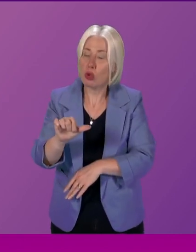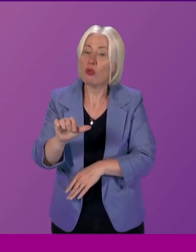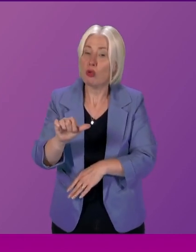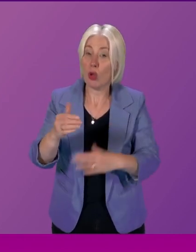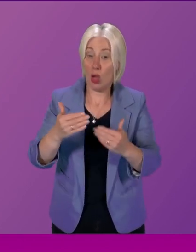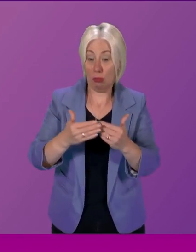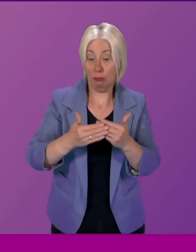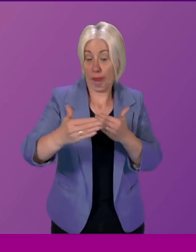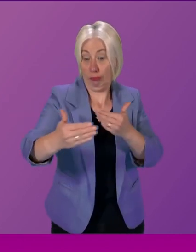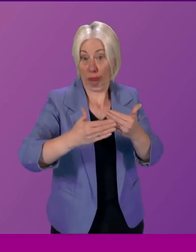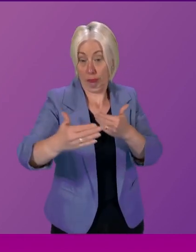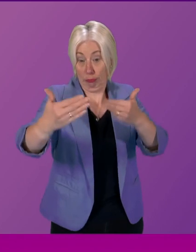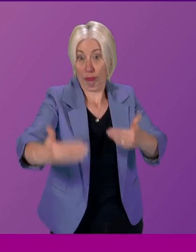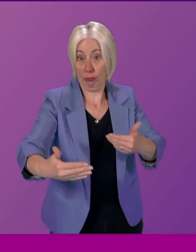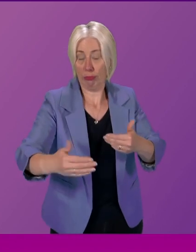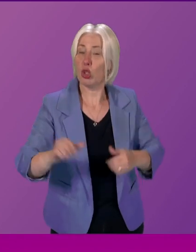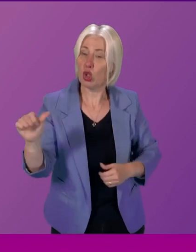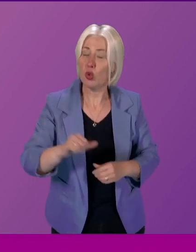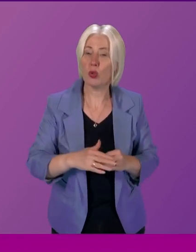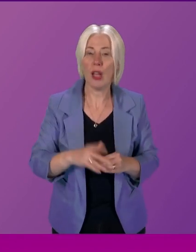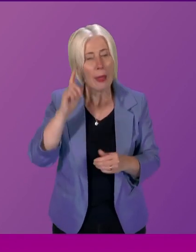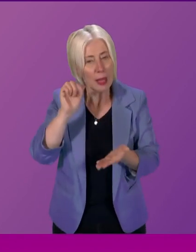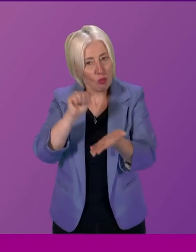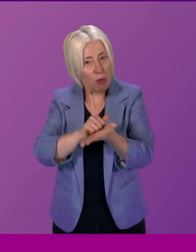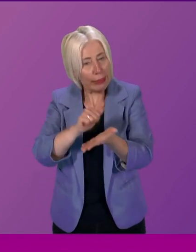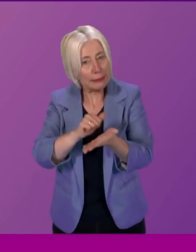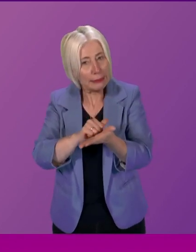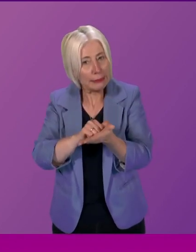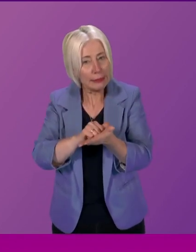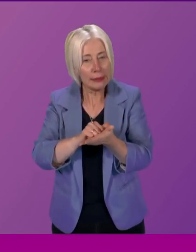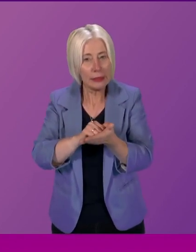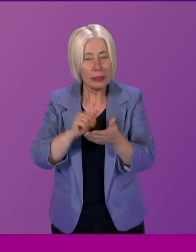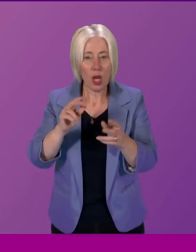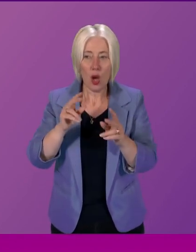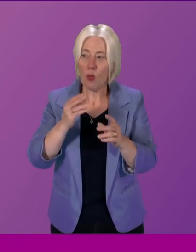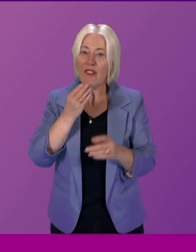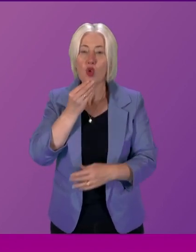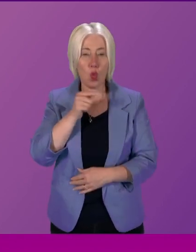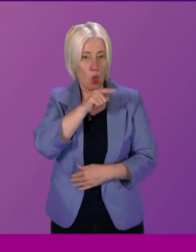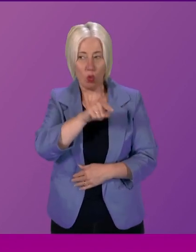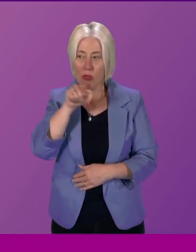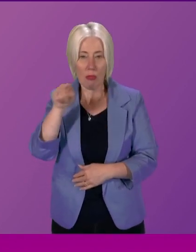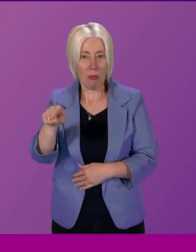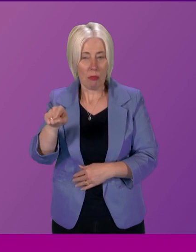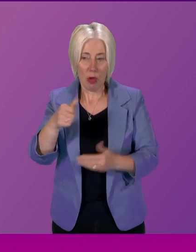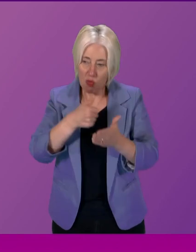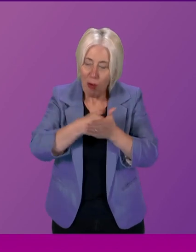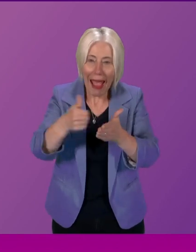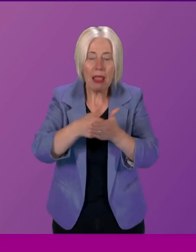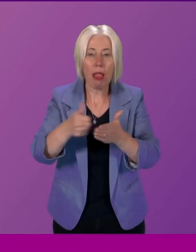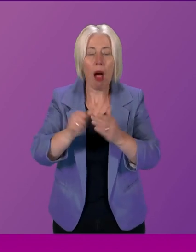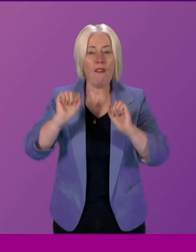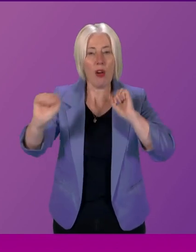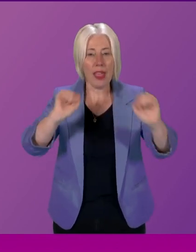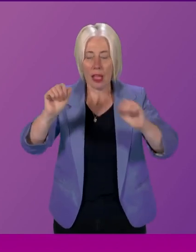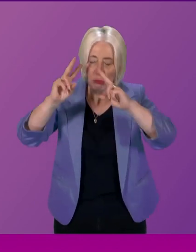current parliamentary session I think it's right that we work towards making the use of such panels regular committee scrutiny